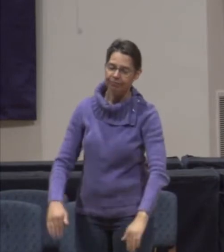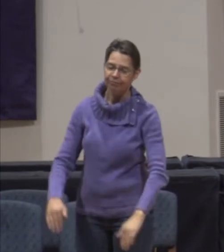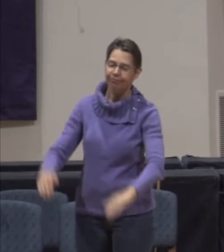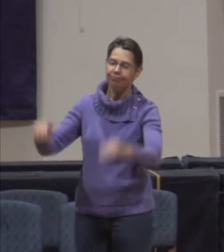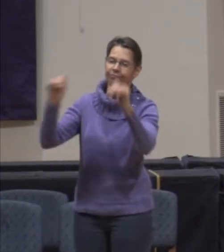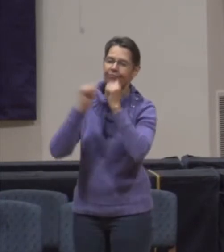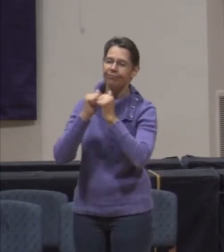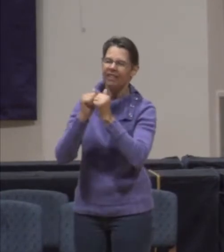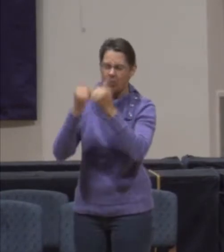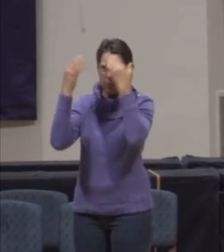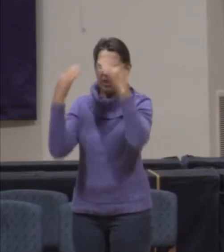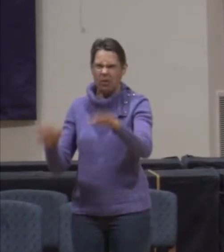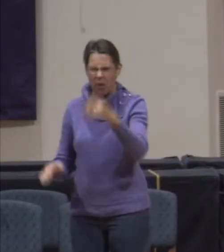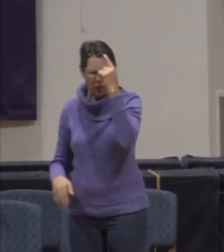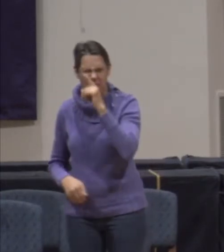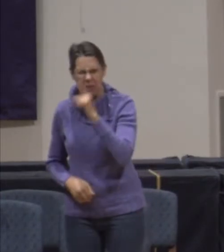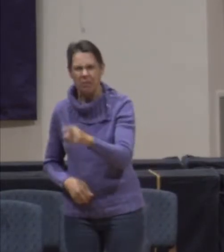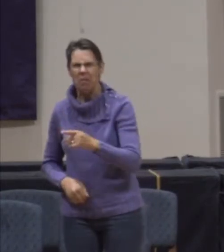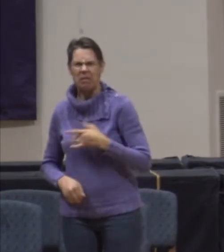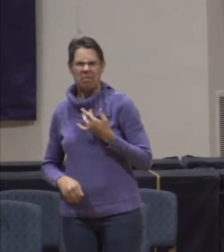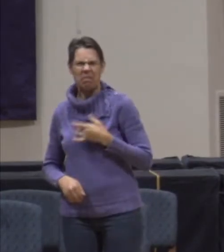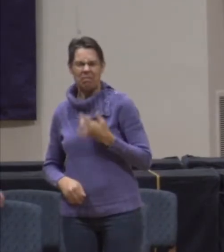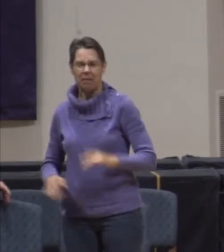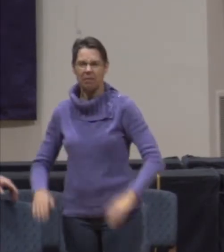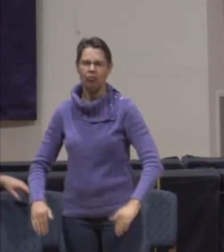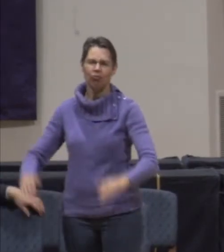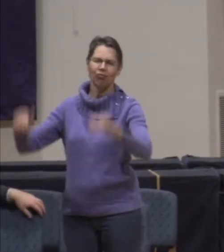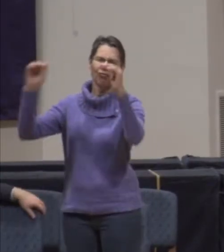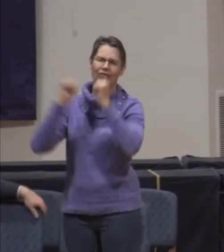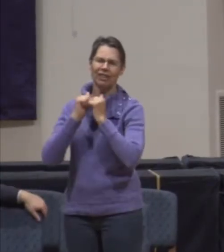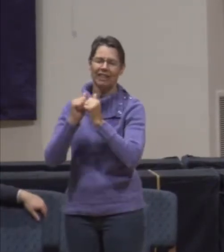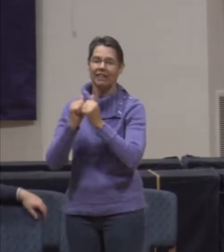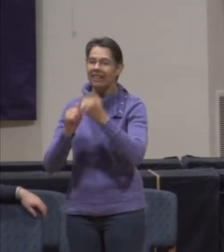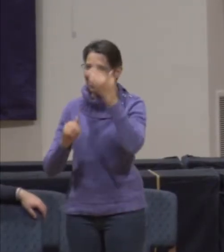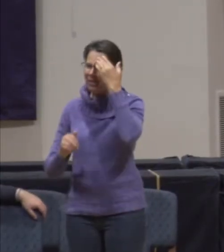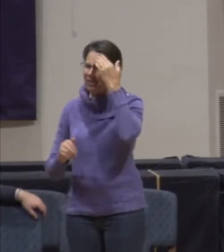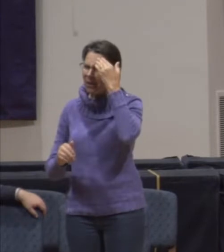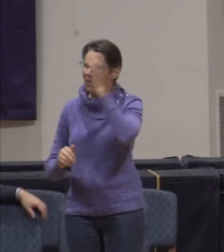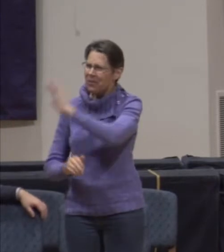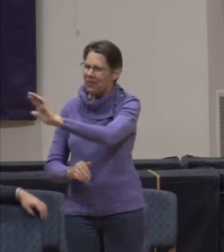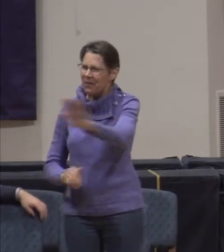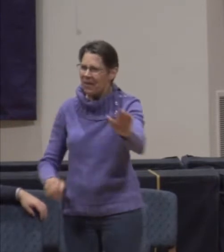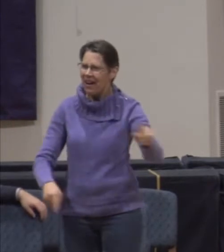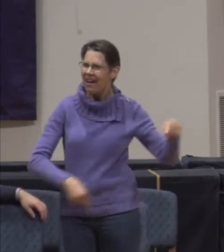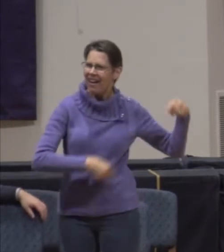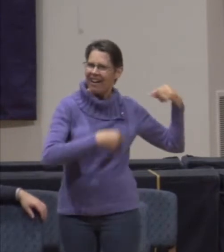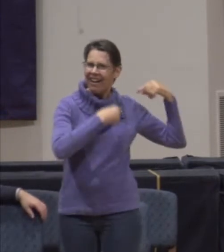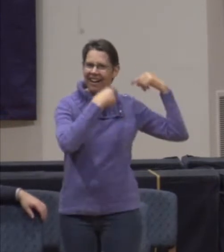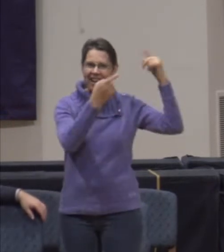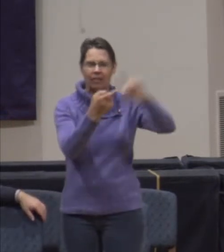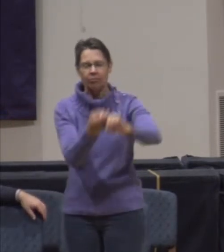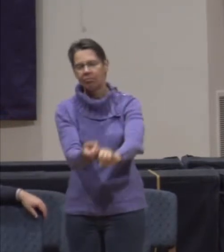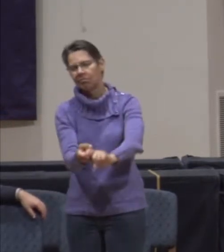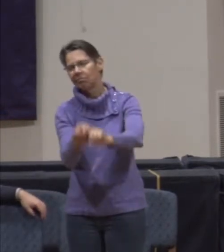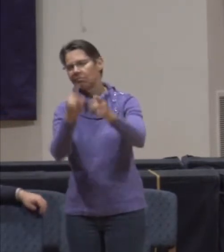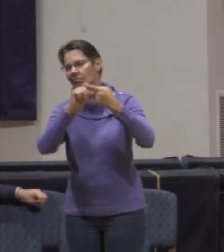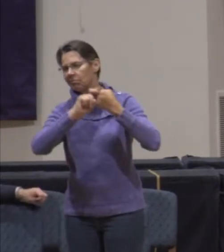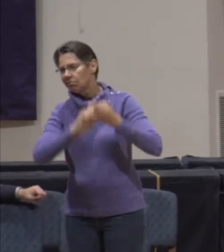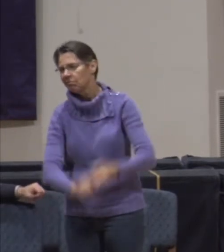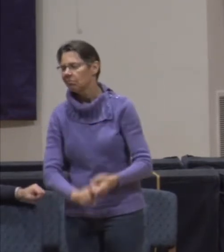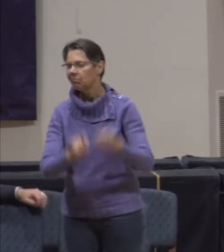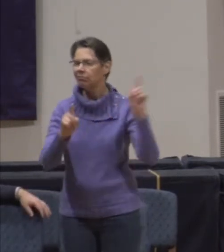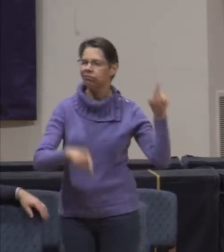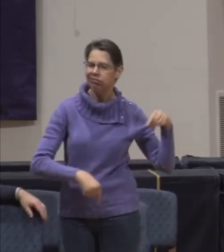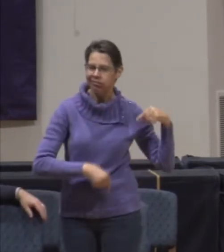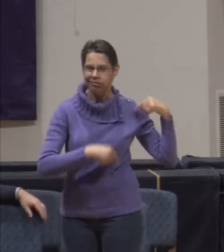don't really know. But you know those long-standing friendships, those friendships that have a deep rootedness, those friendships